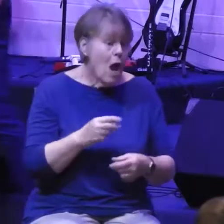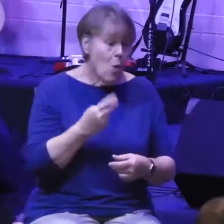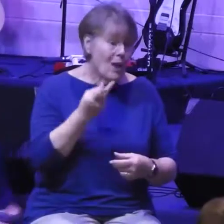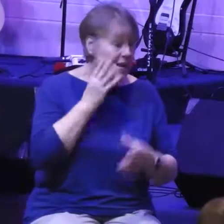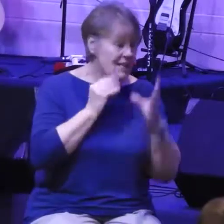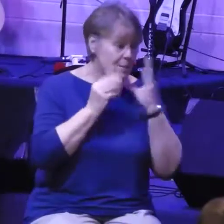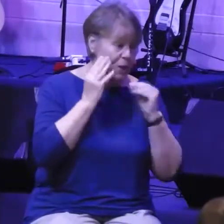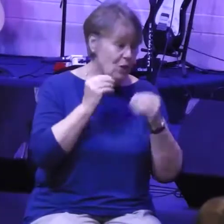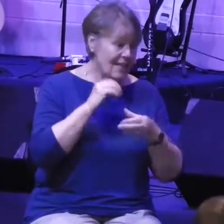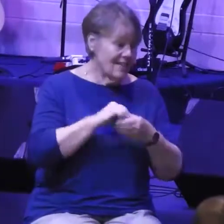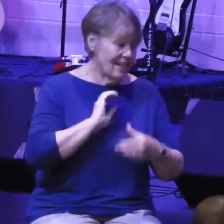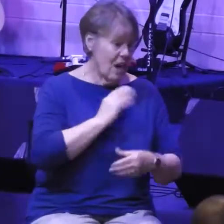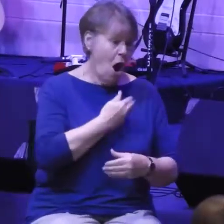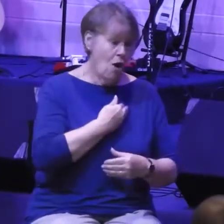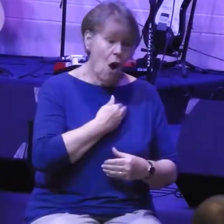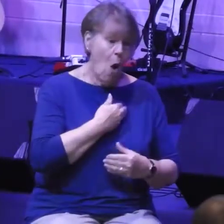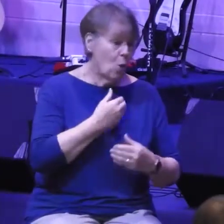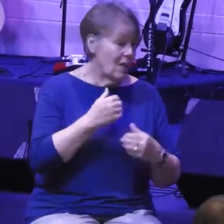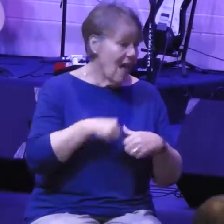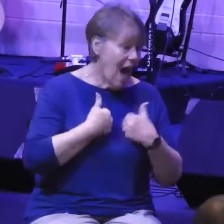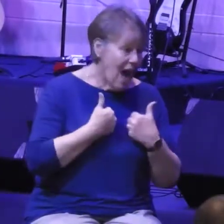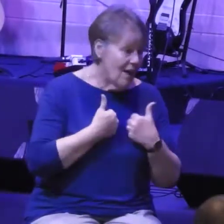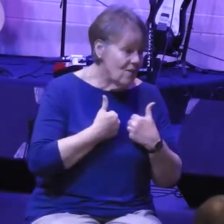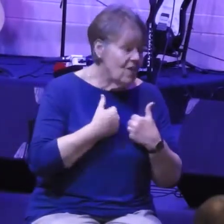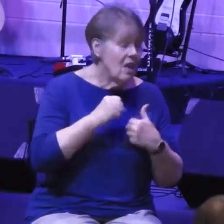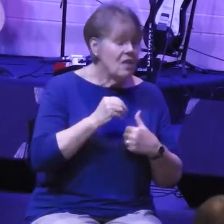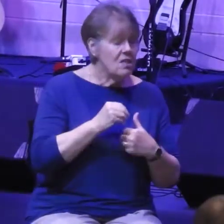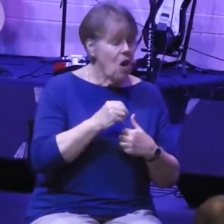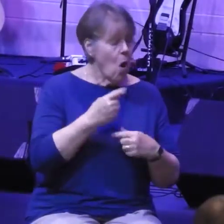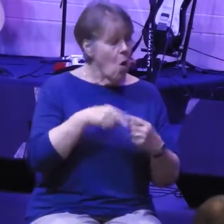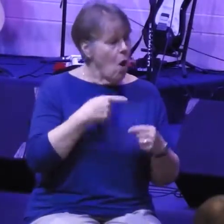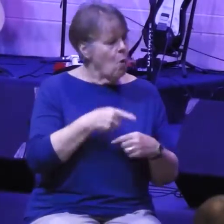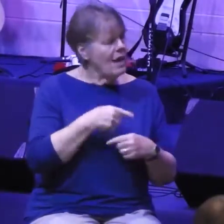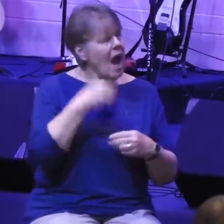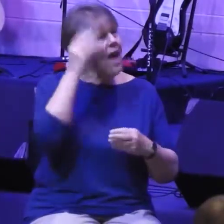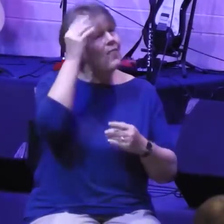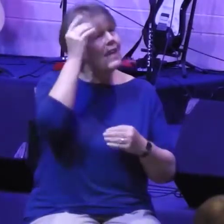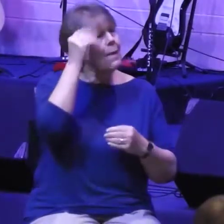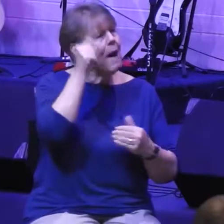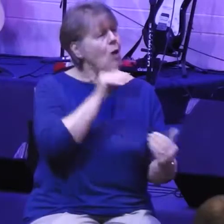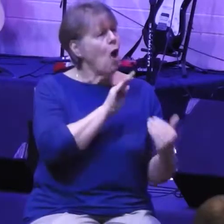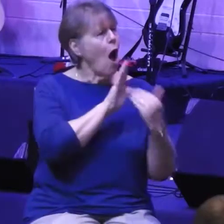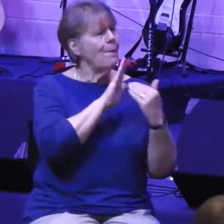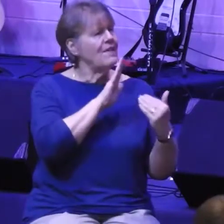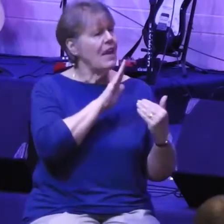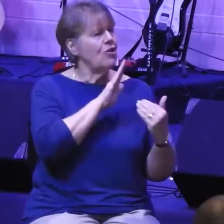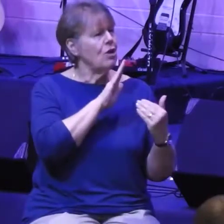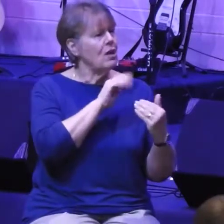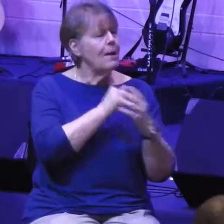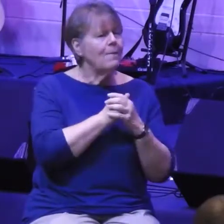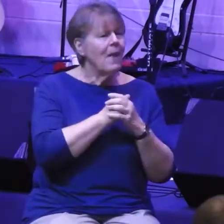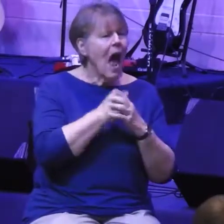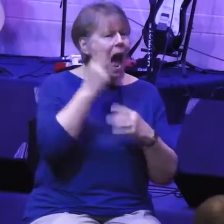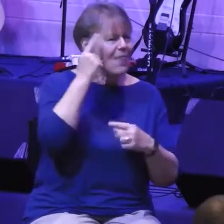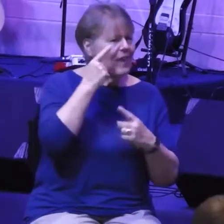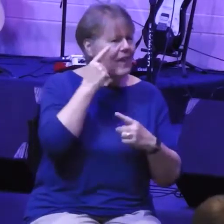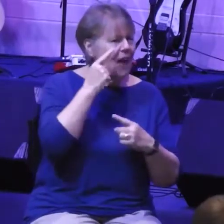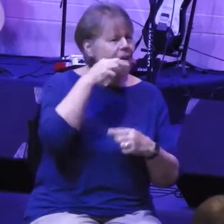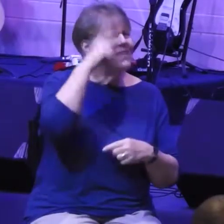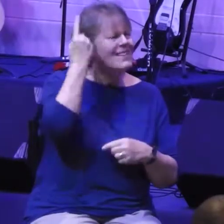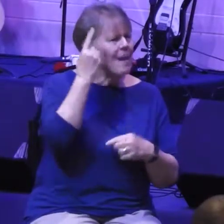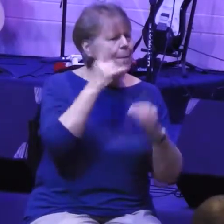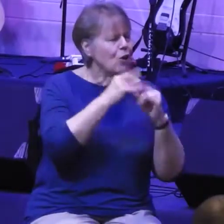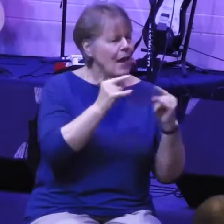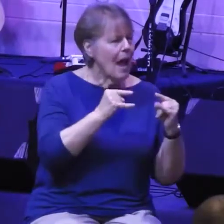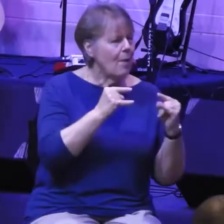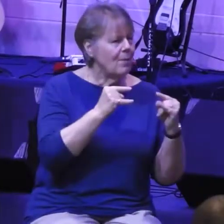just want to get your head into opposition. When I think of opposition, I think about summer camp. Now, I think about summer camp most